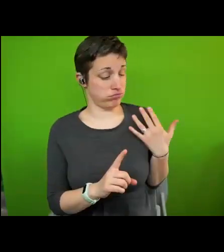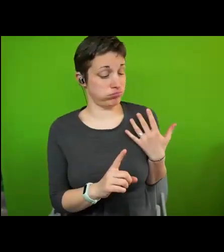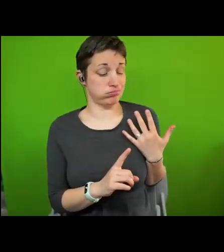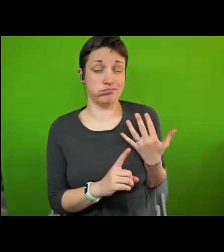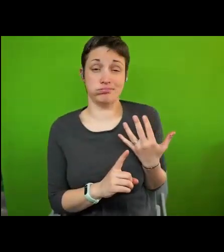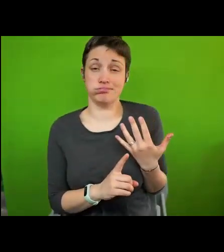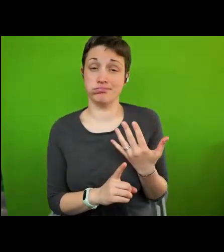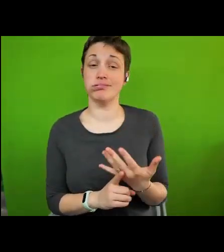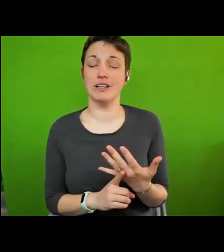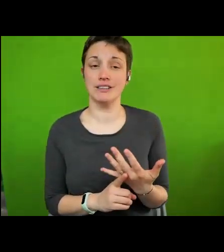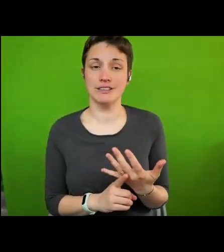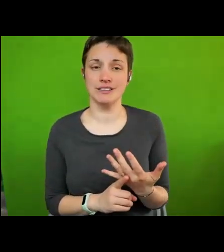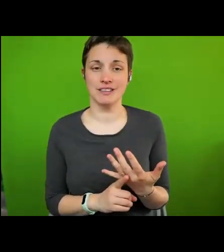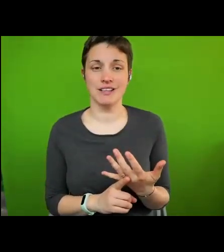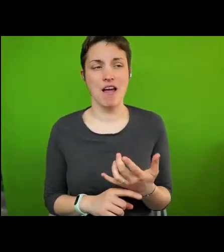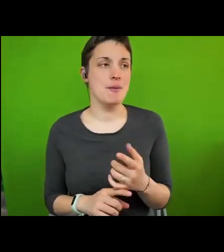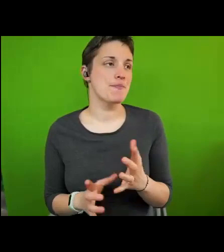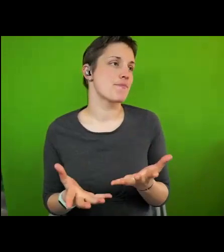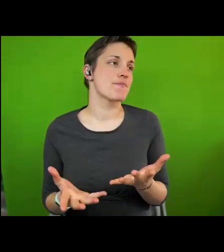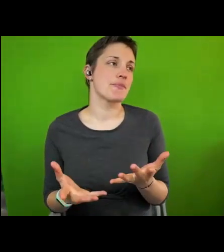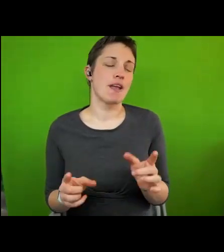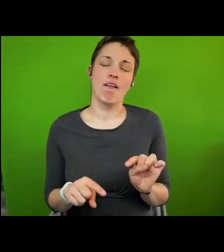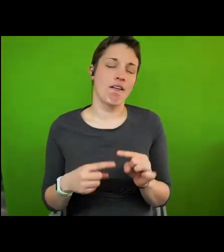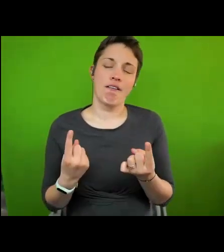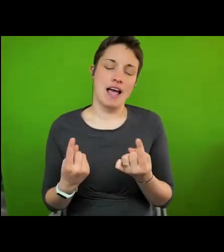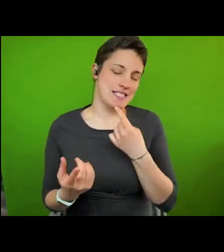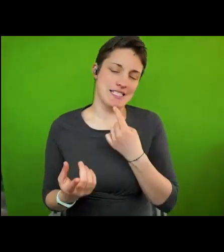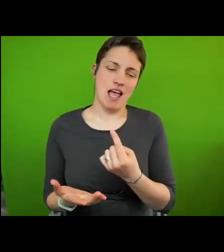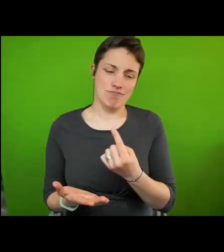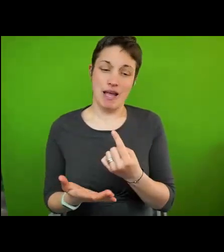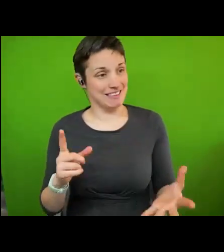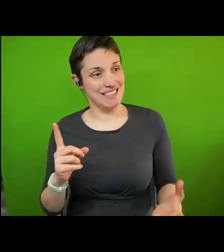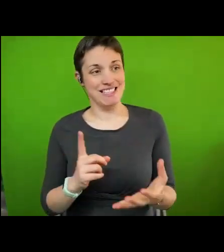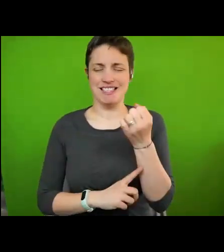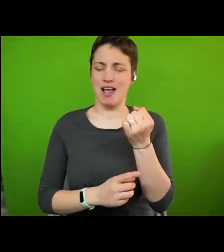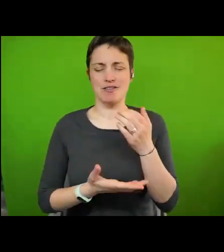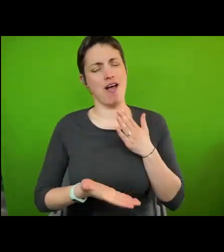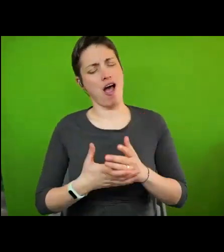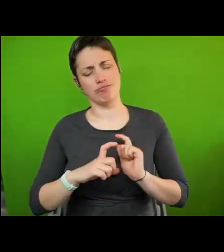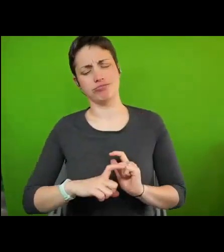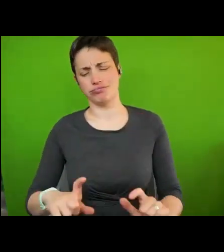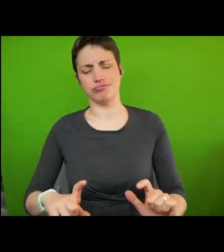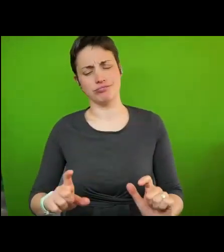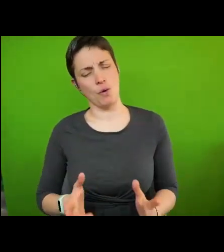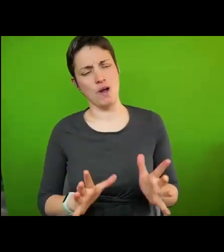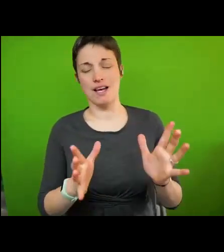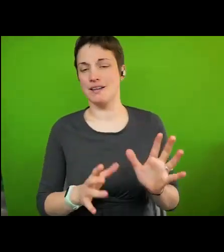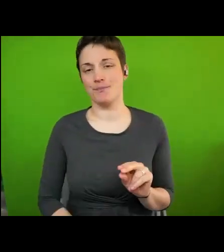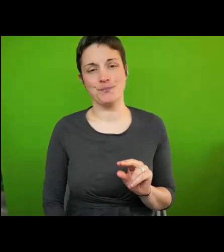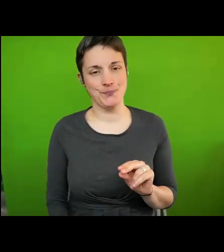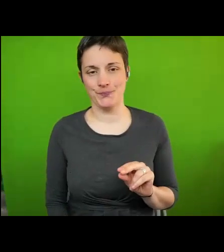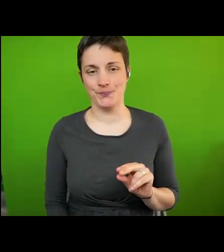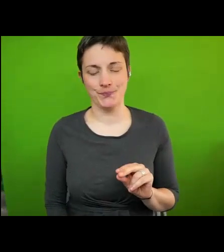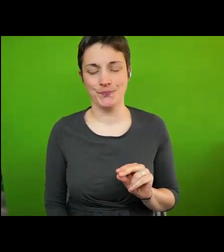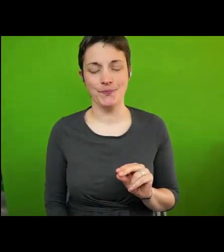And I'm far from claiming that this is only a success story and that we don't wish to glorify what has